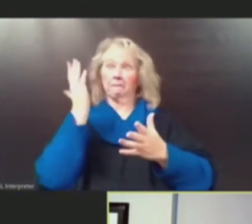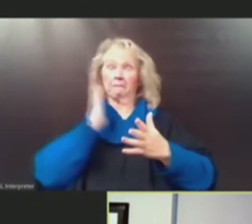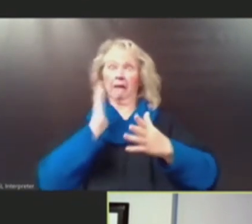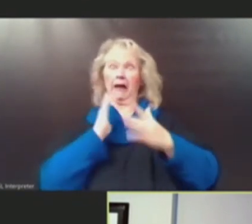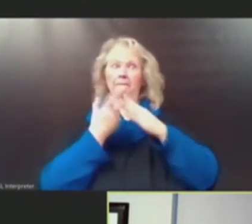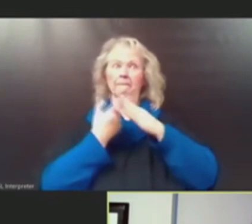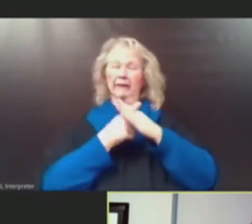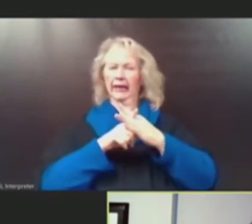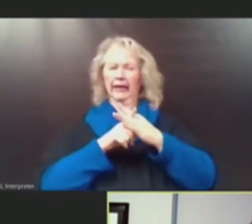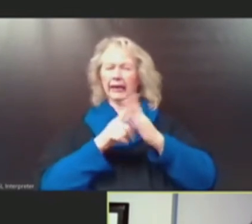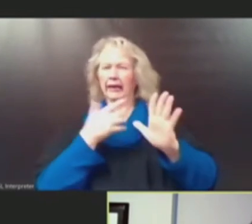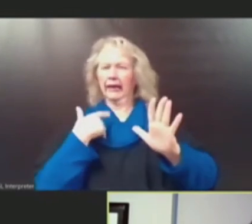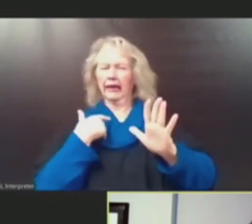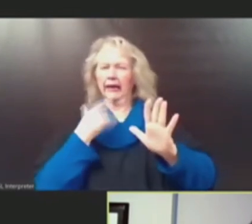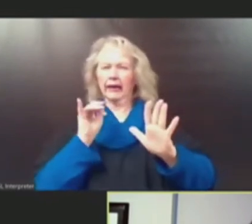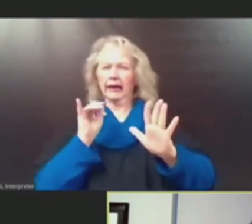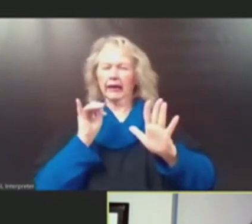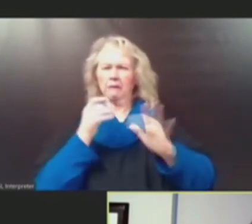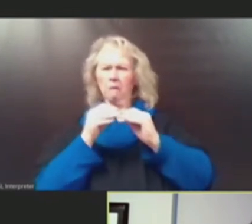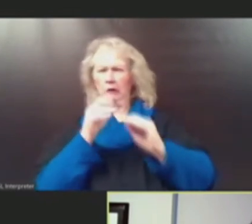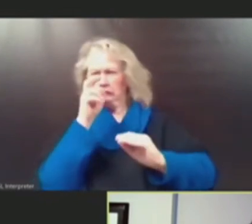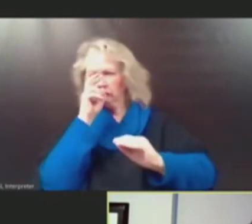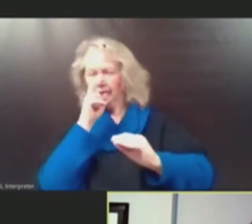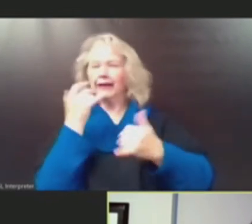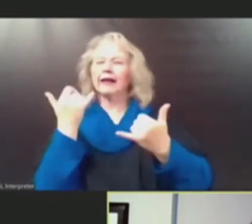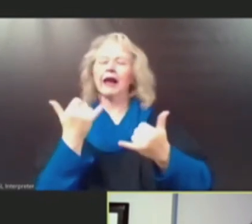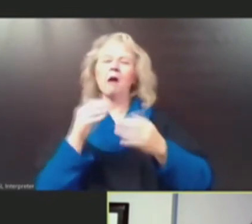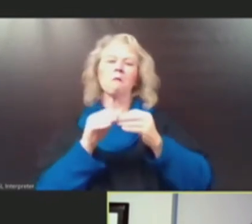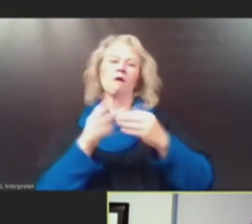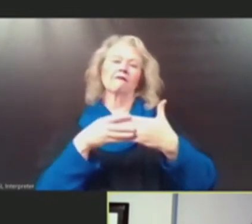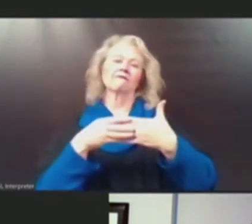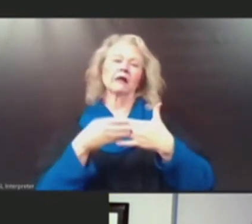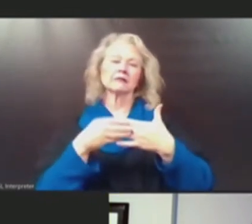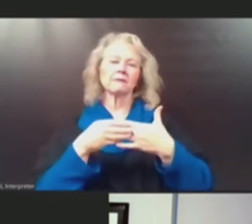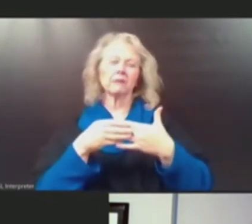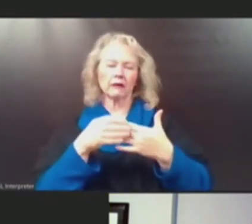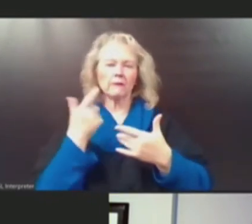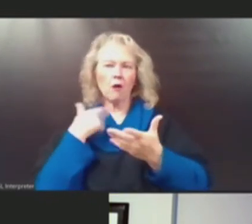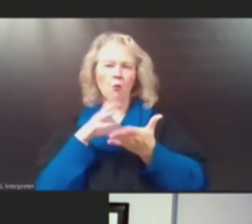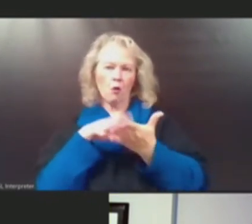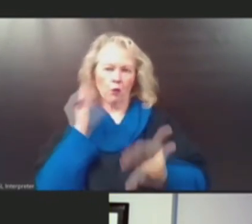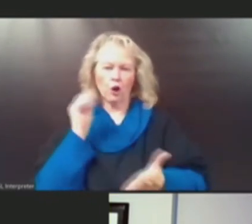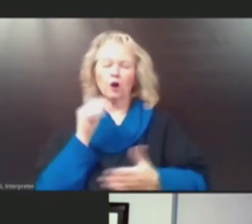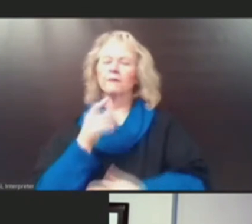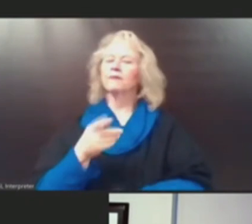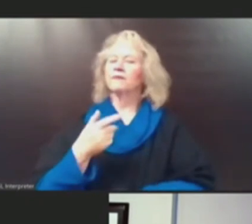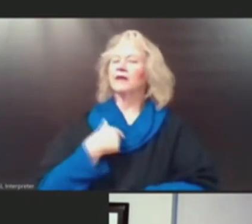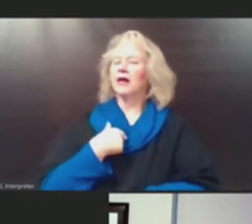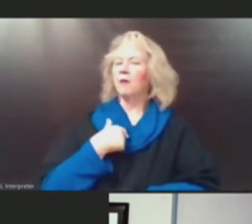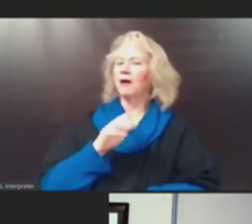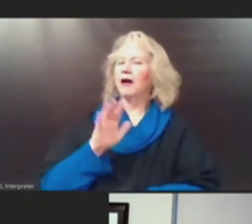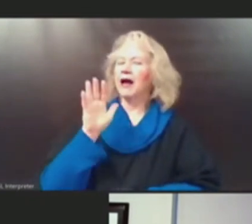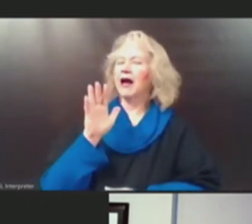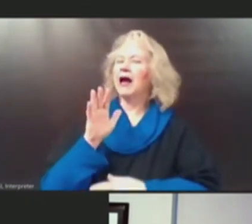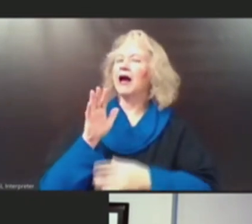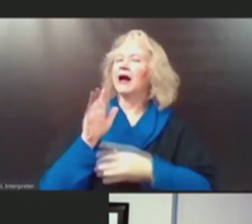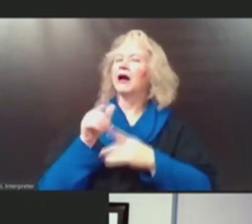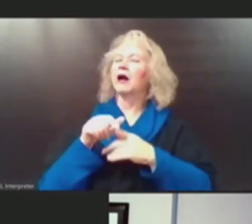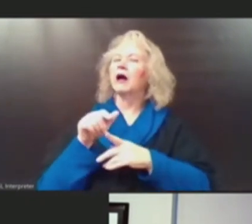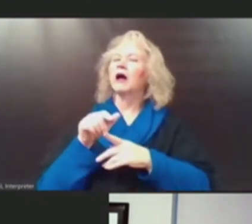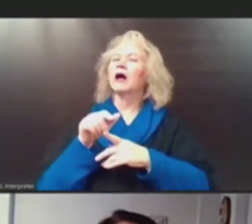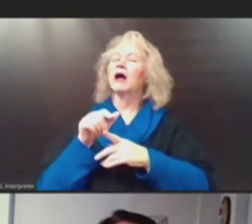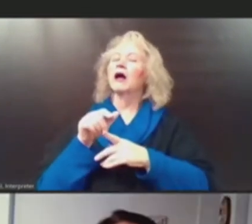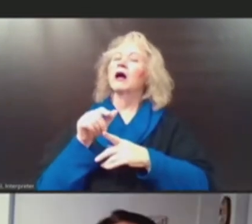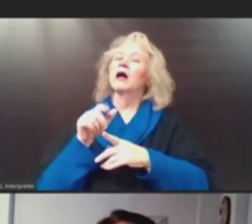And we've come a long way to be able to do that now. Christine, I'll add anecdotally that we heard a lot from